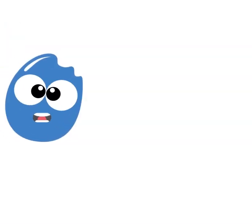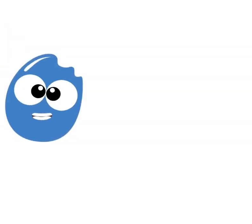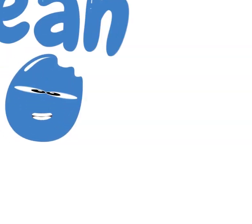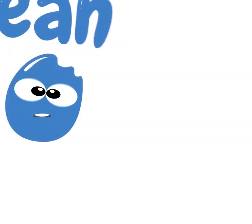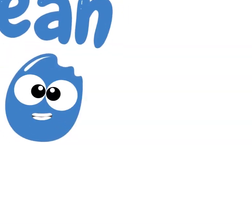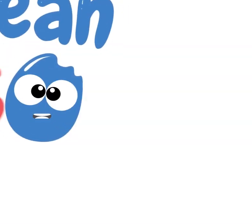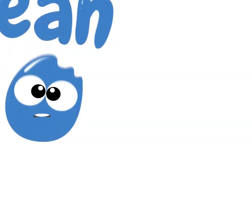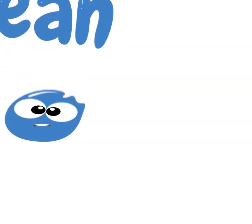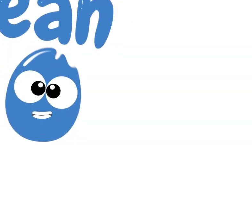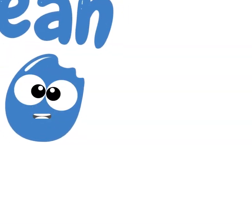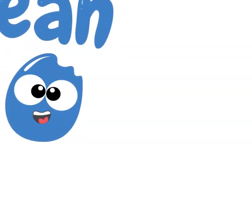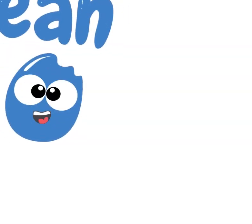Jelly Bean Beats